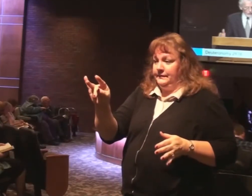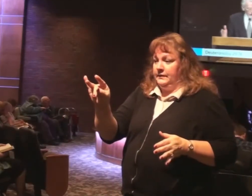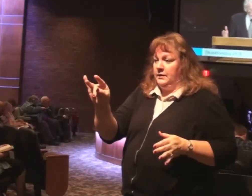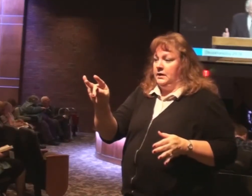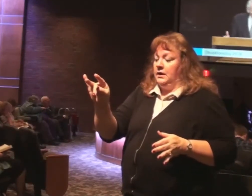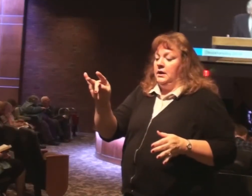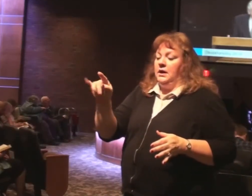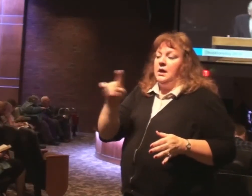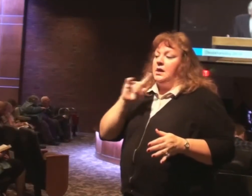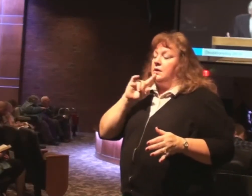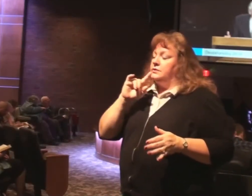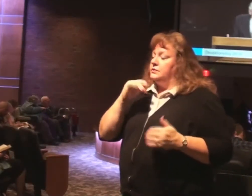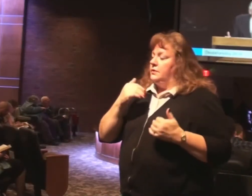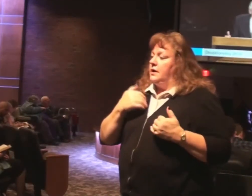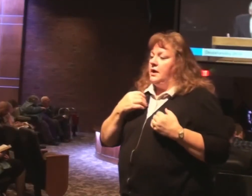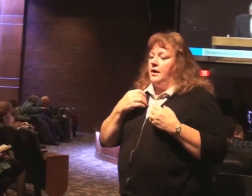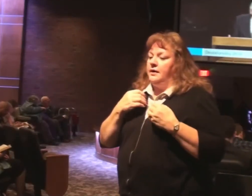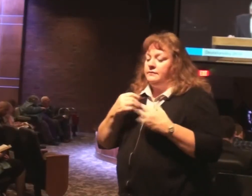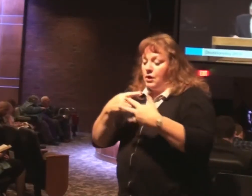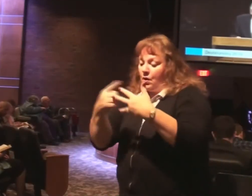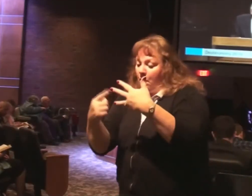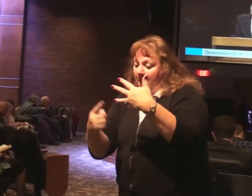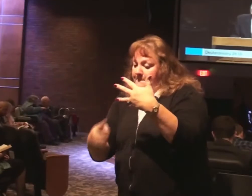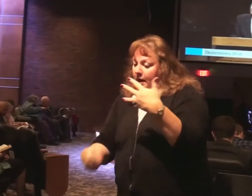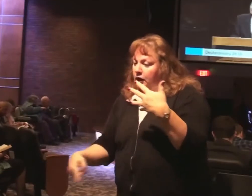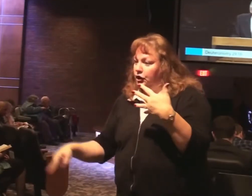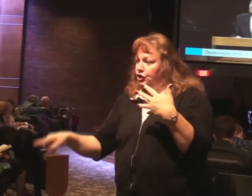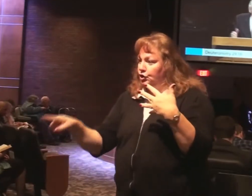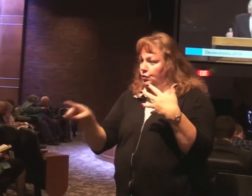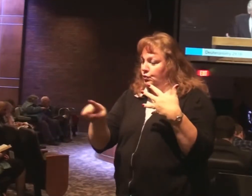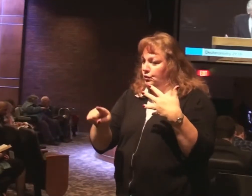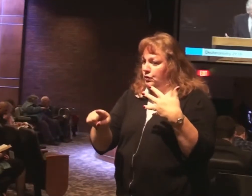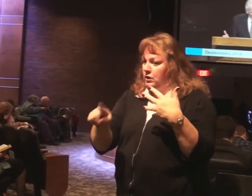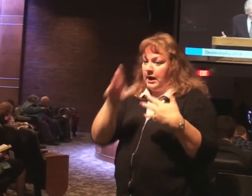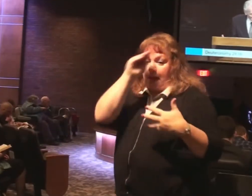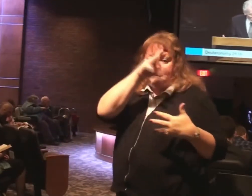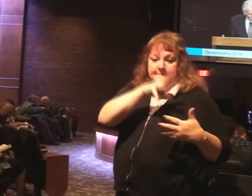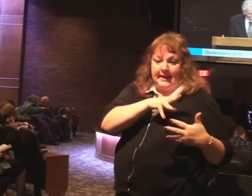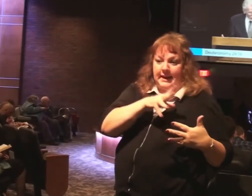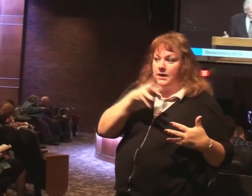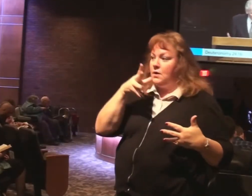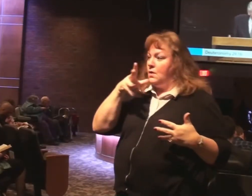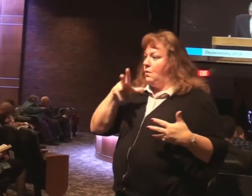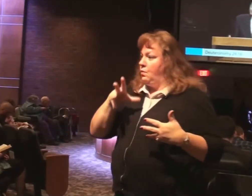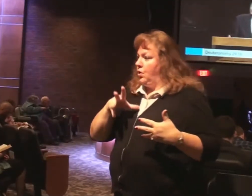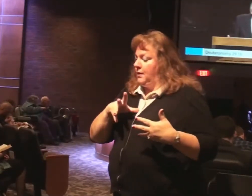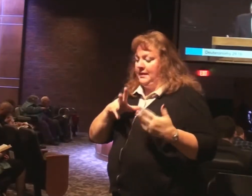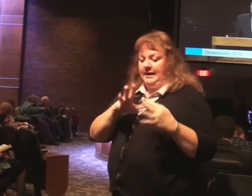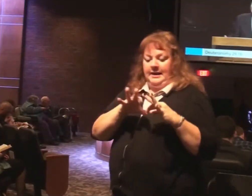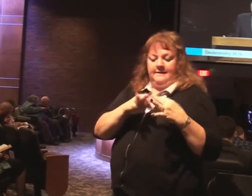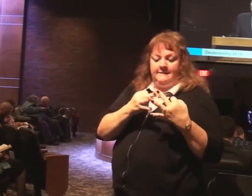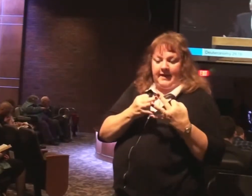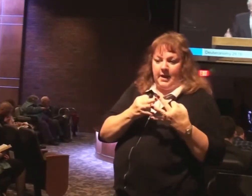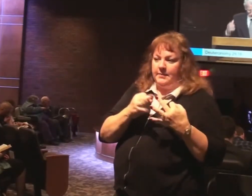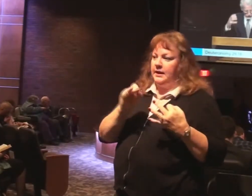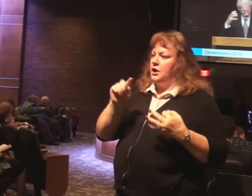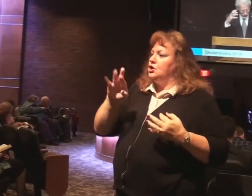that there will not be among you. A man or woman. Family or tribe. So there's a concern